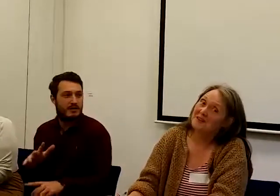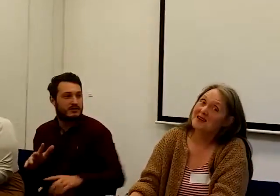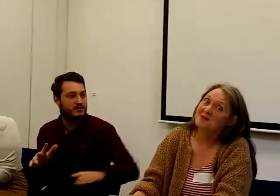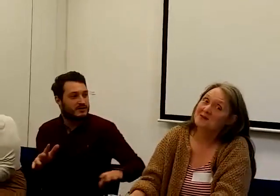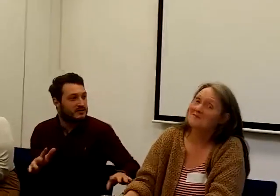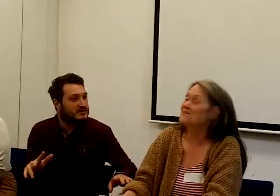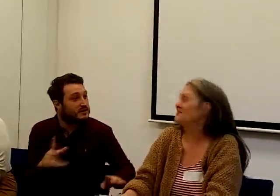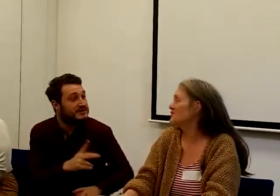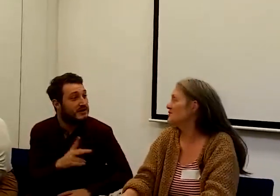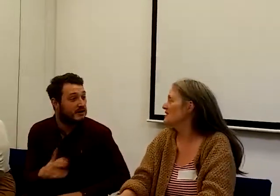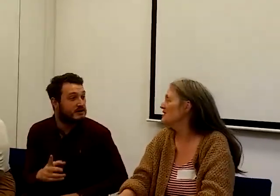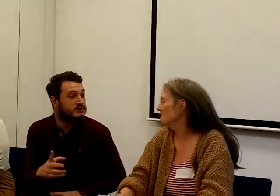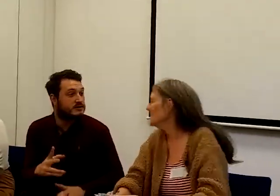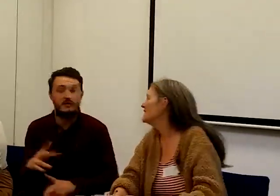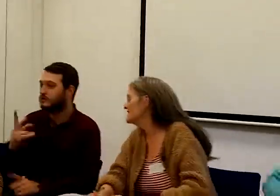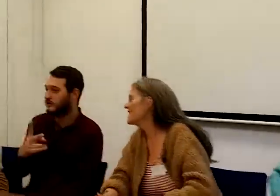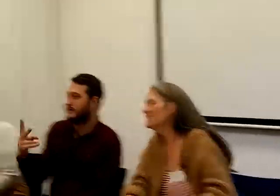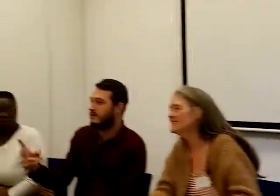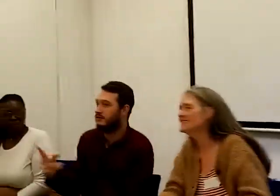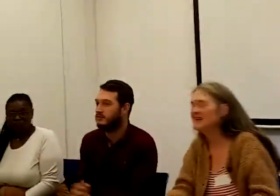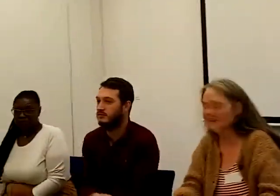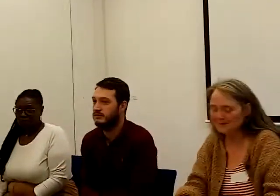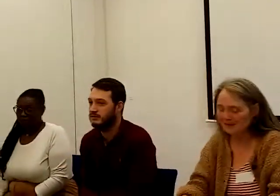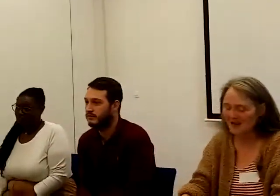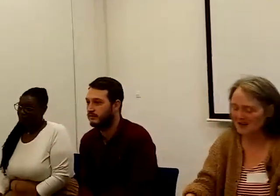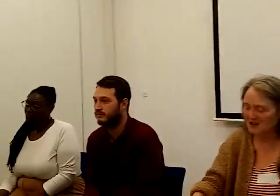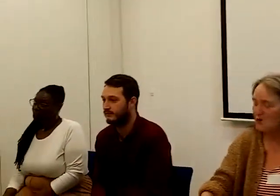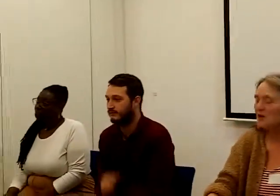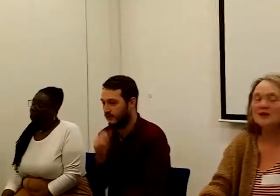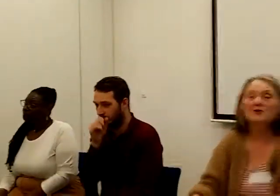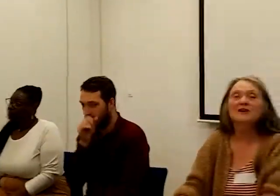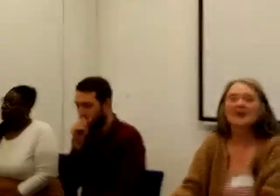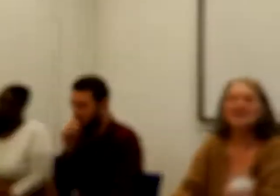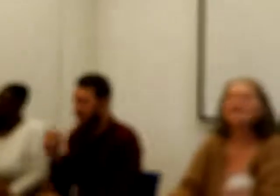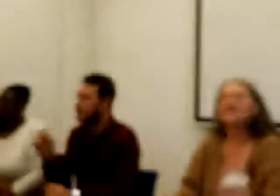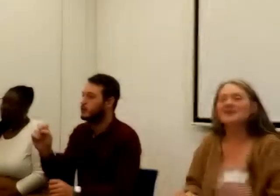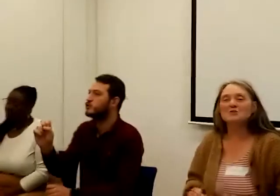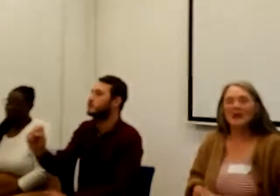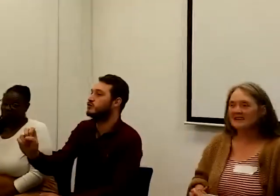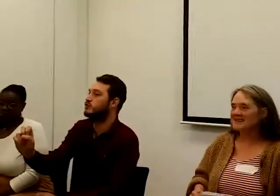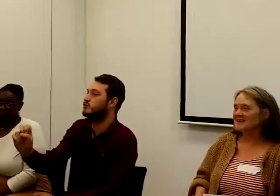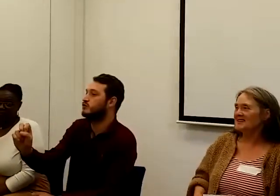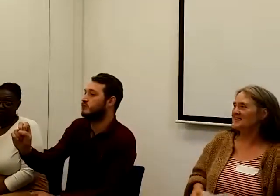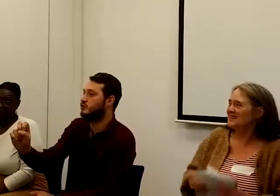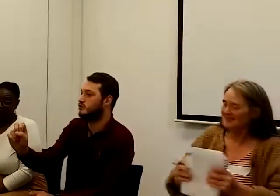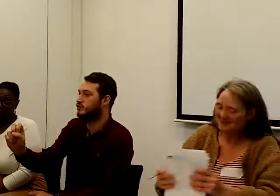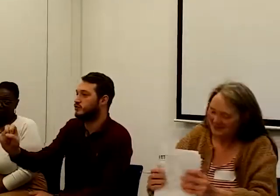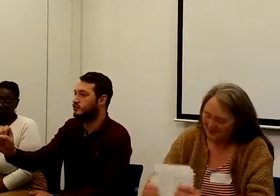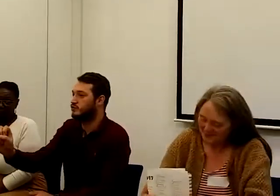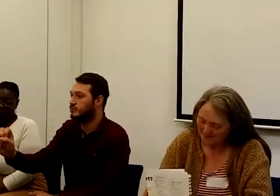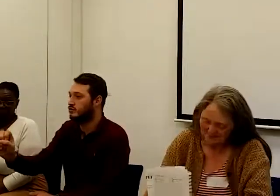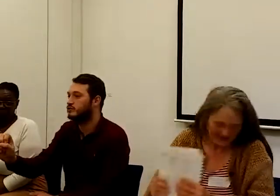don't think those... Okay. Thank you, guys. Speak to you later. I'll see you later. later.